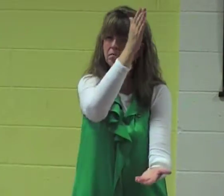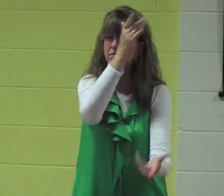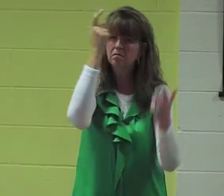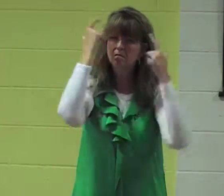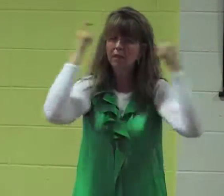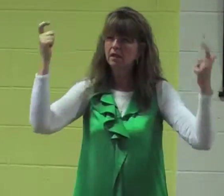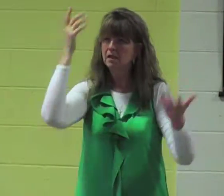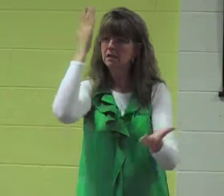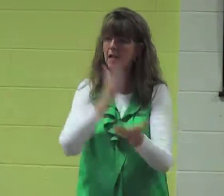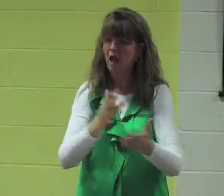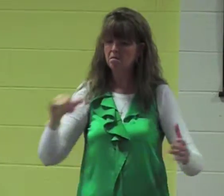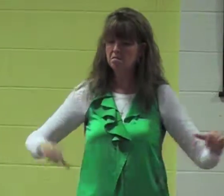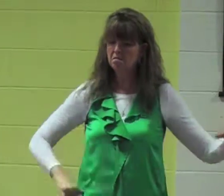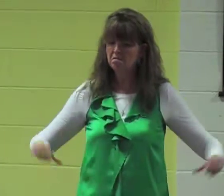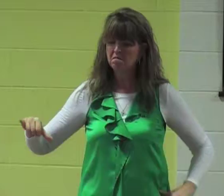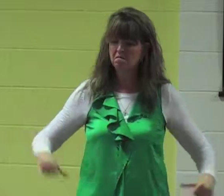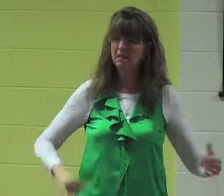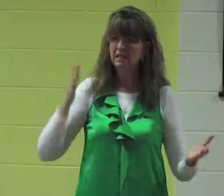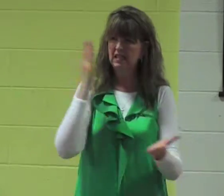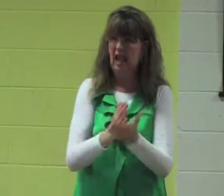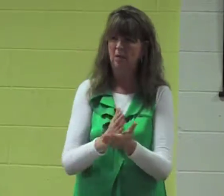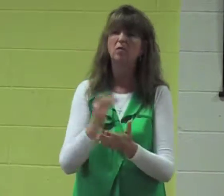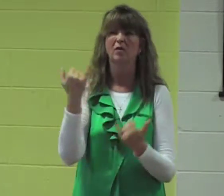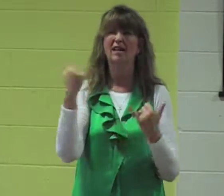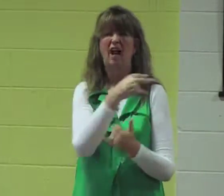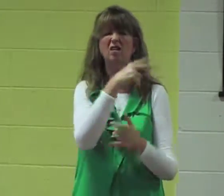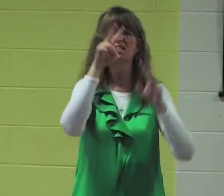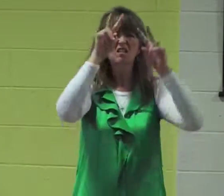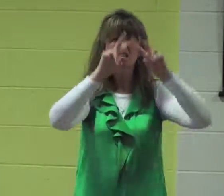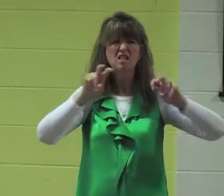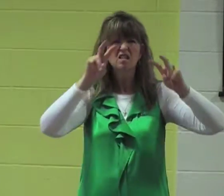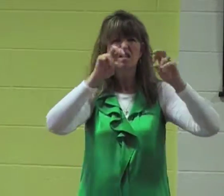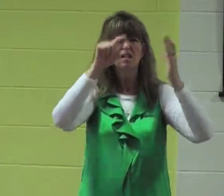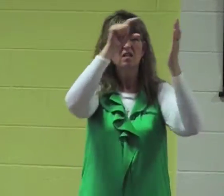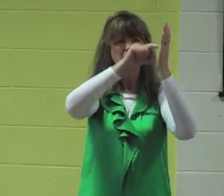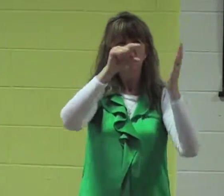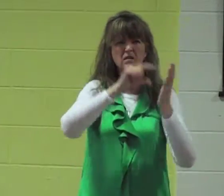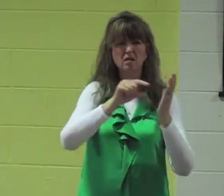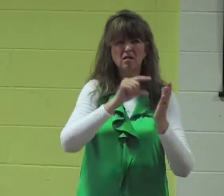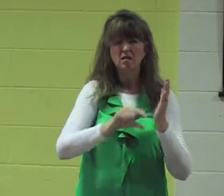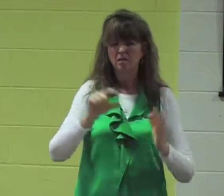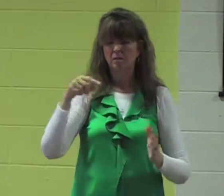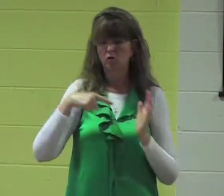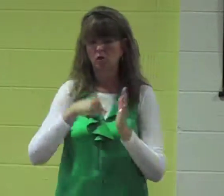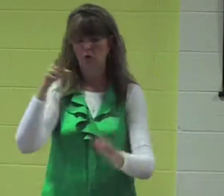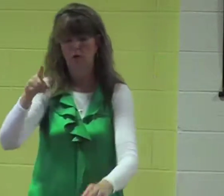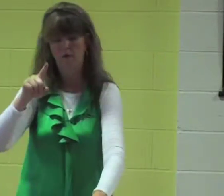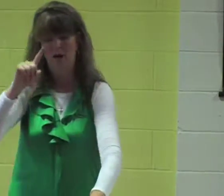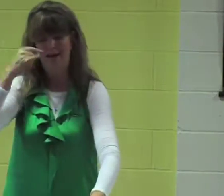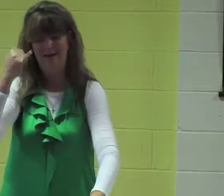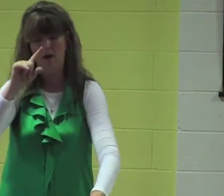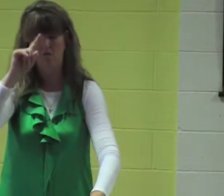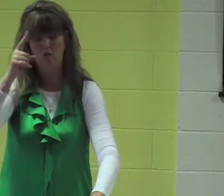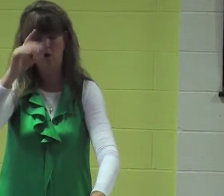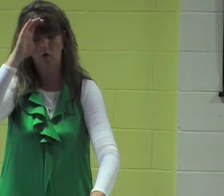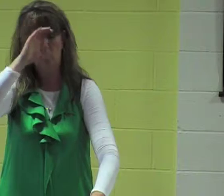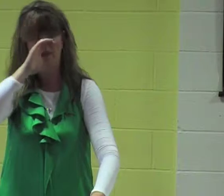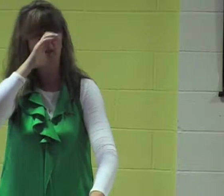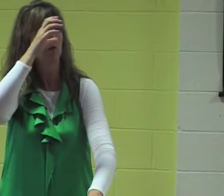and Paul decided that he needed to stop this. And so he wrote them